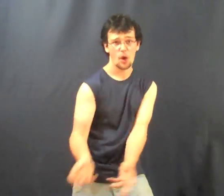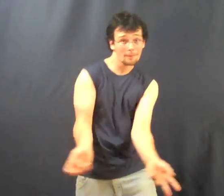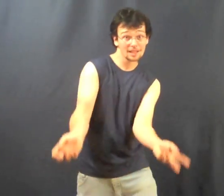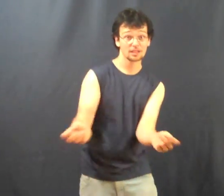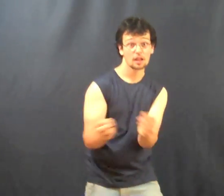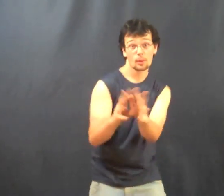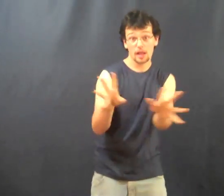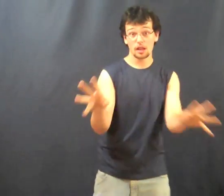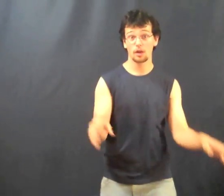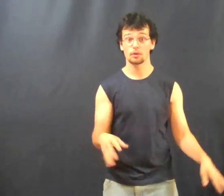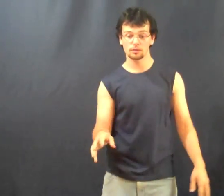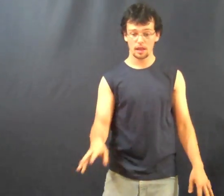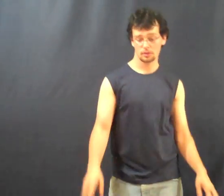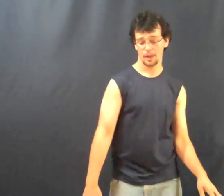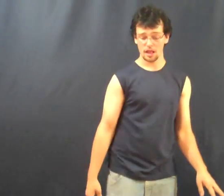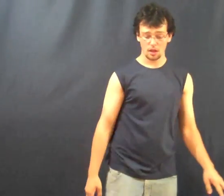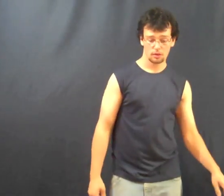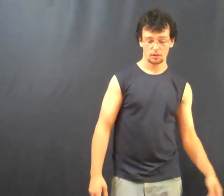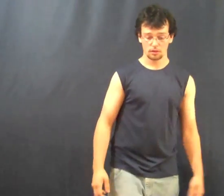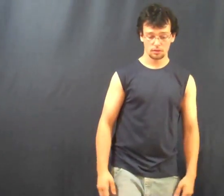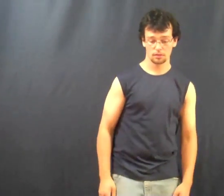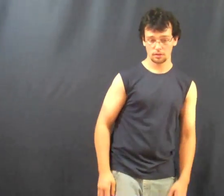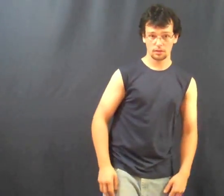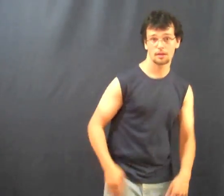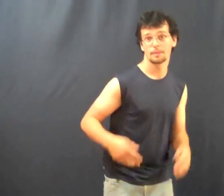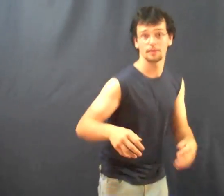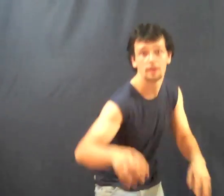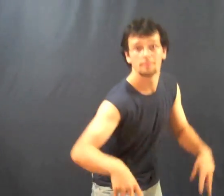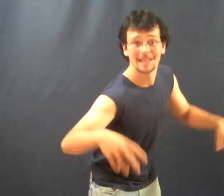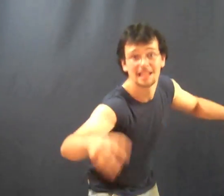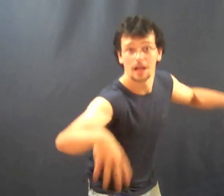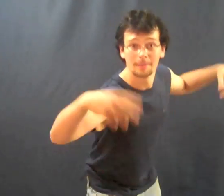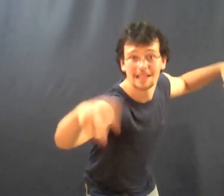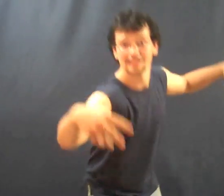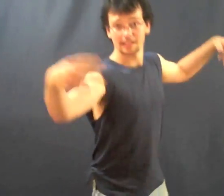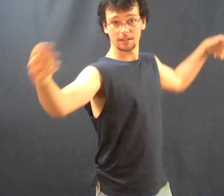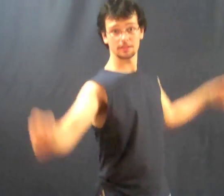Wello. Militella Wello. Militella Wello. Uh, Millie, Millie, Millie.